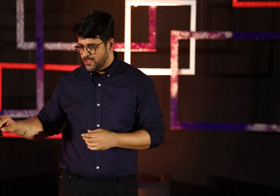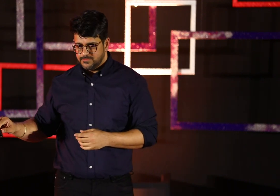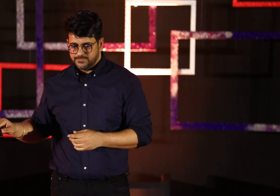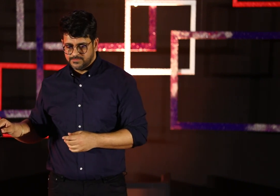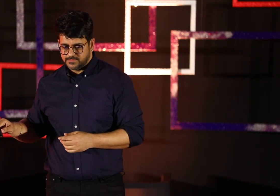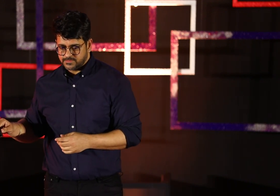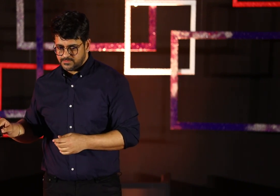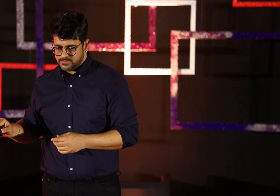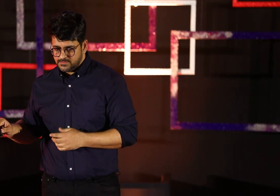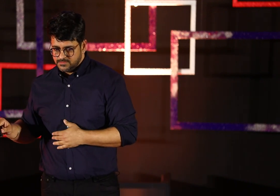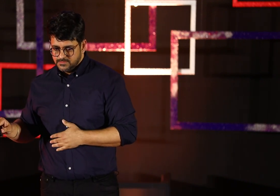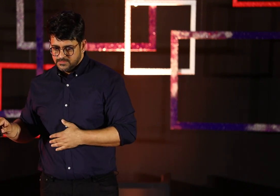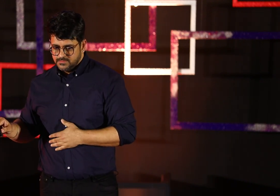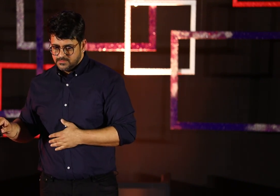provides access for the Indian deaf community.